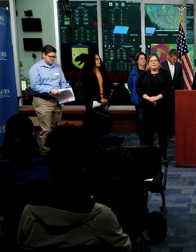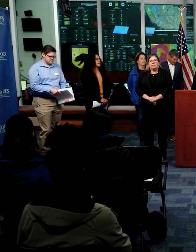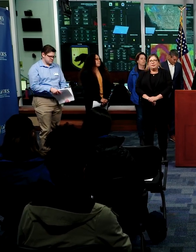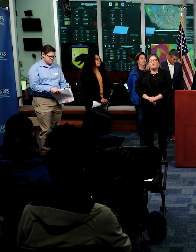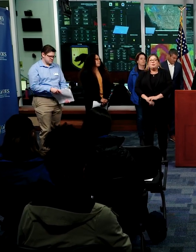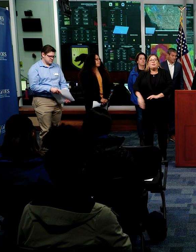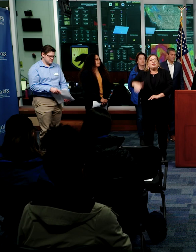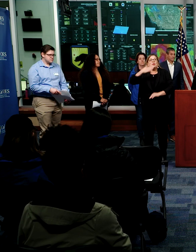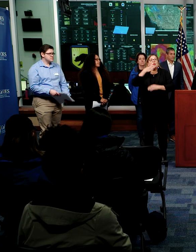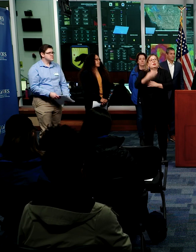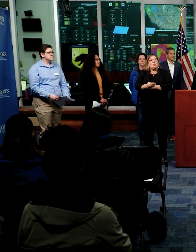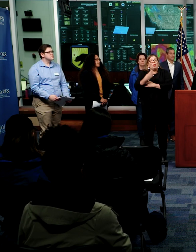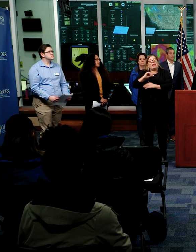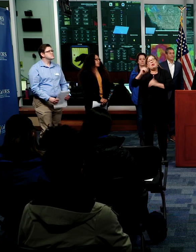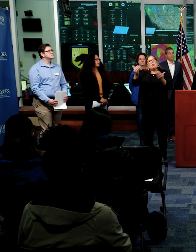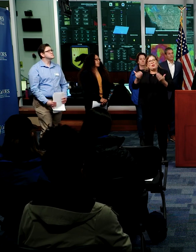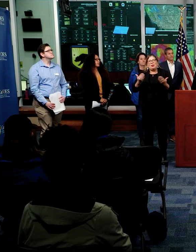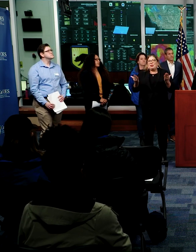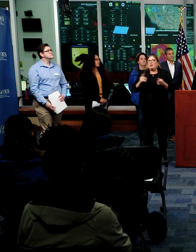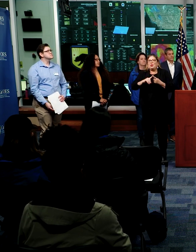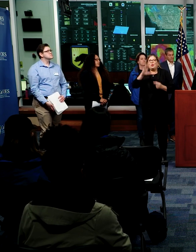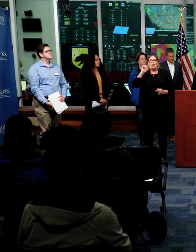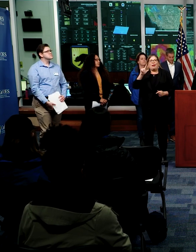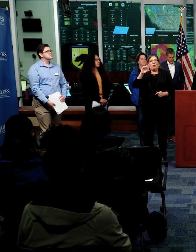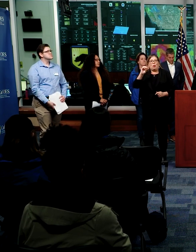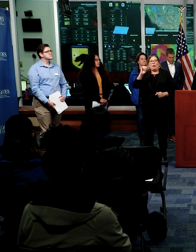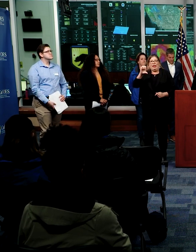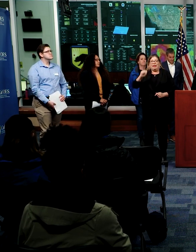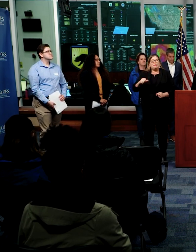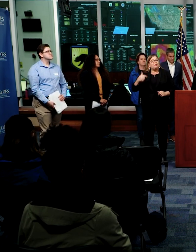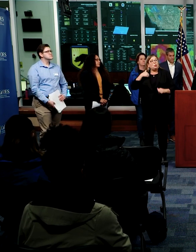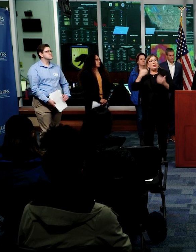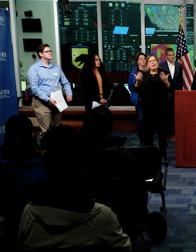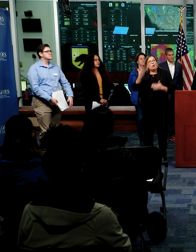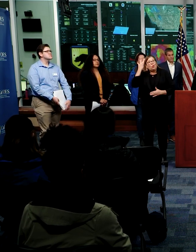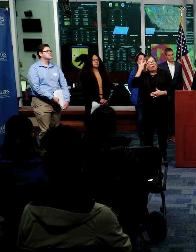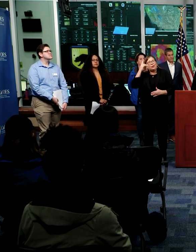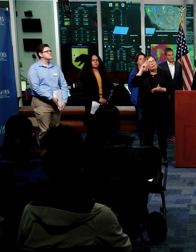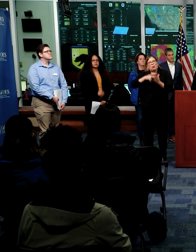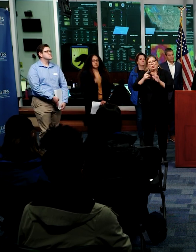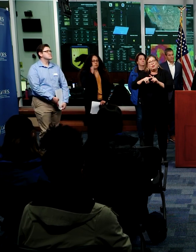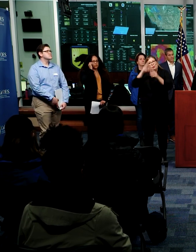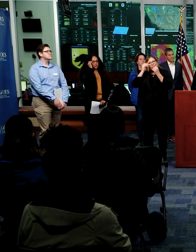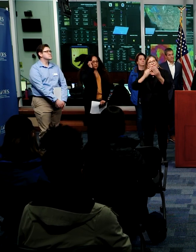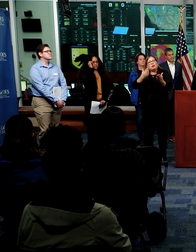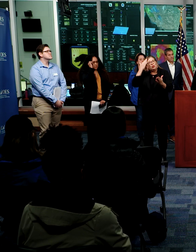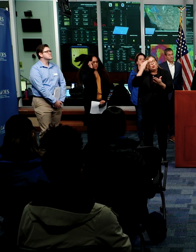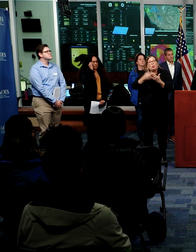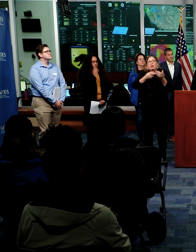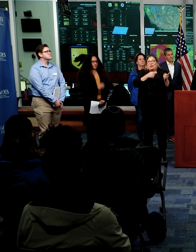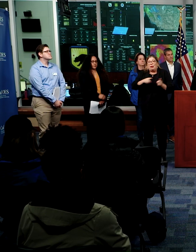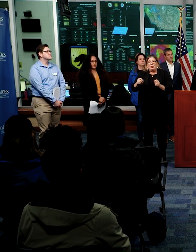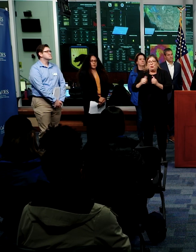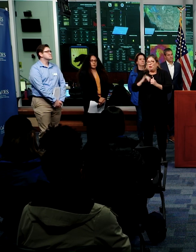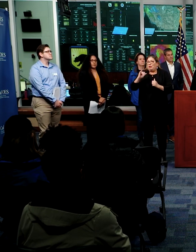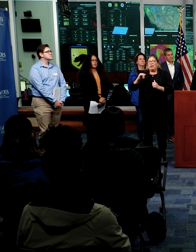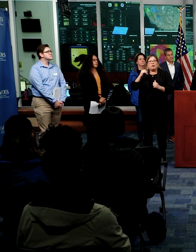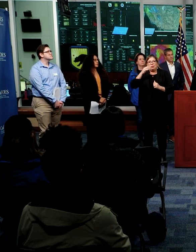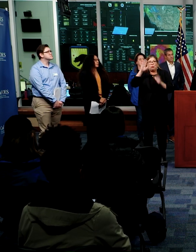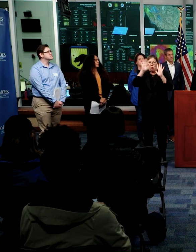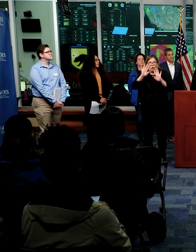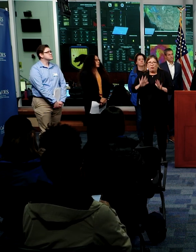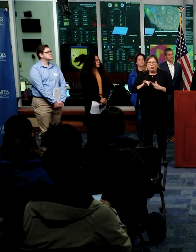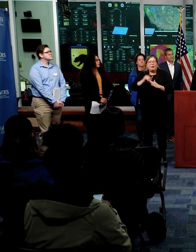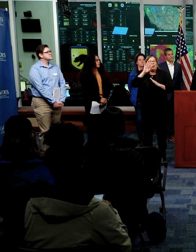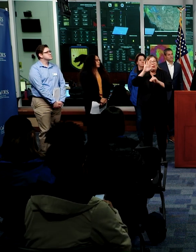Good morning and welcome to Cal OES. We're here today to update you on the upcoming storm event that